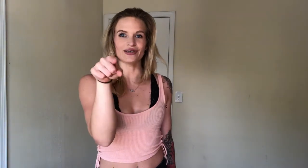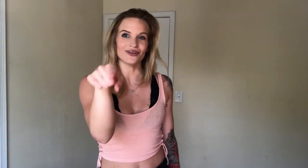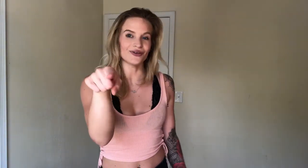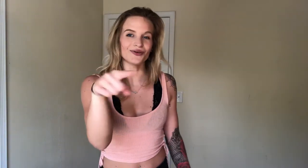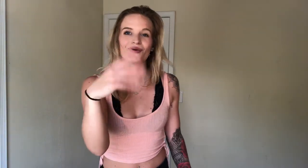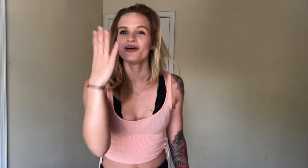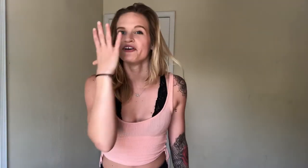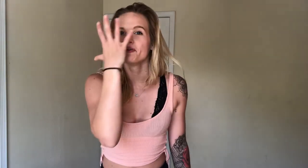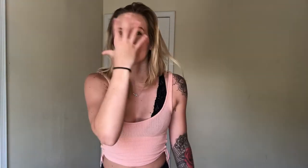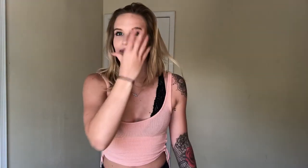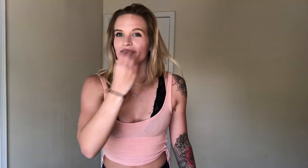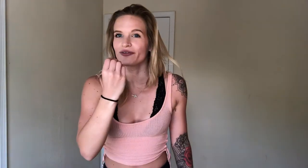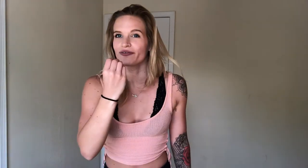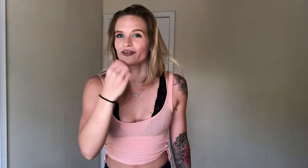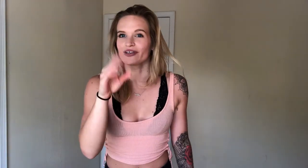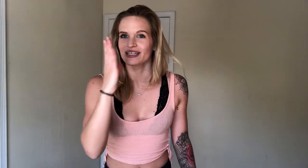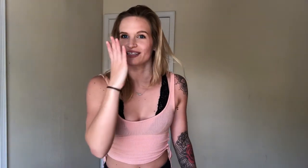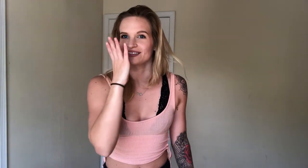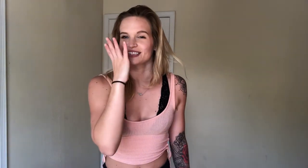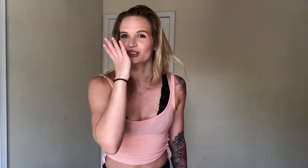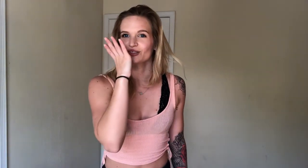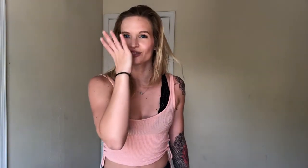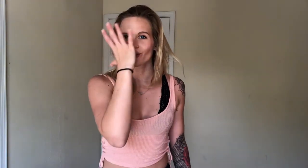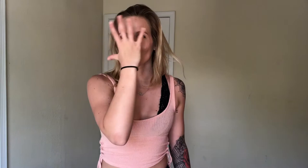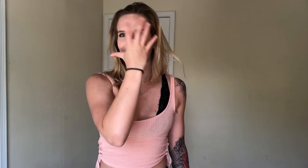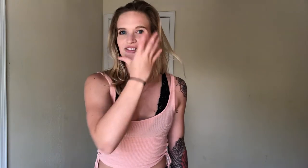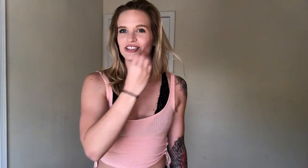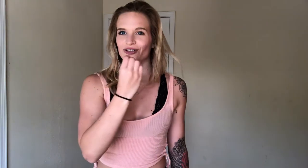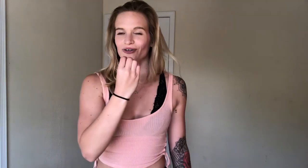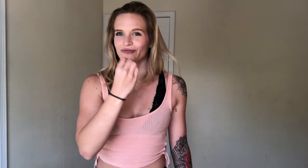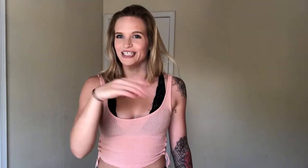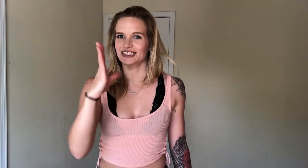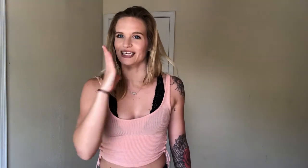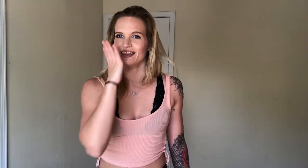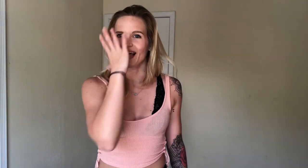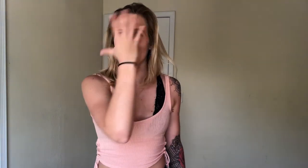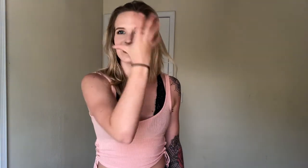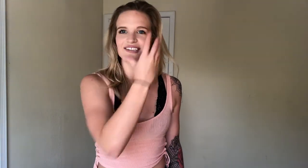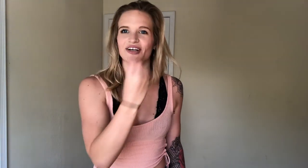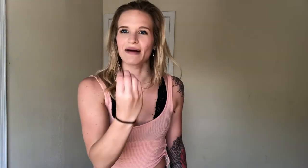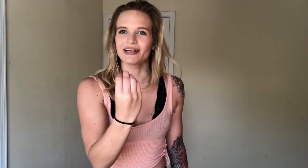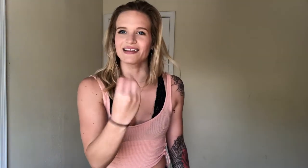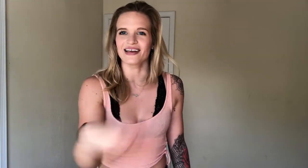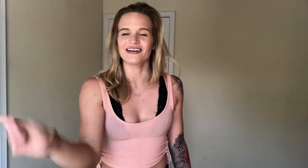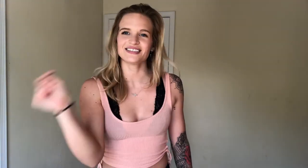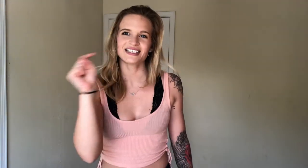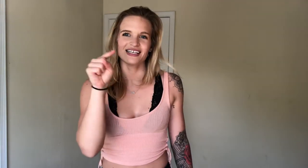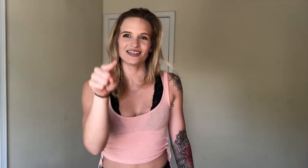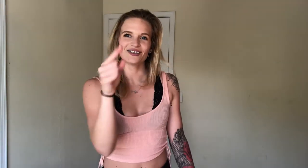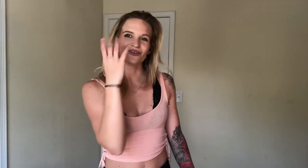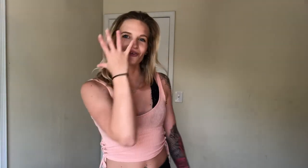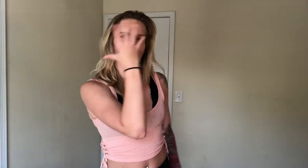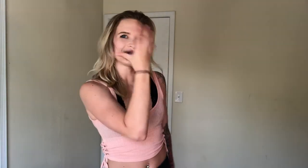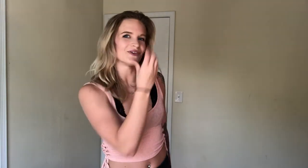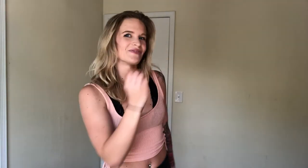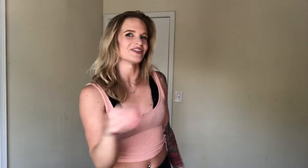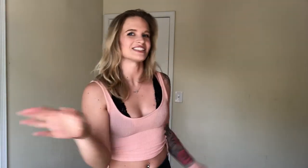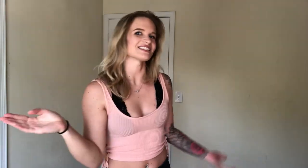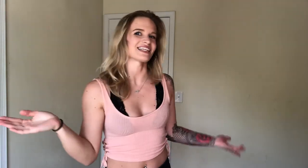you. Beautiful. And you just. Go around your whole face like that. And grab it at the end. You're beautiful. says that